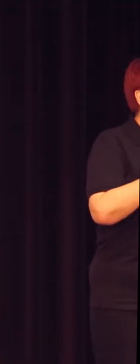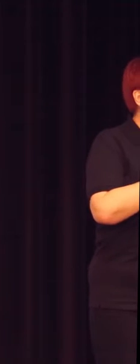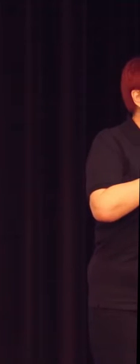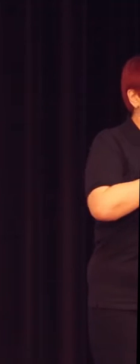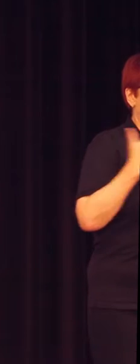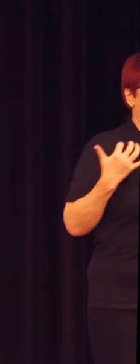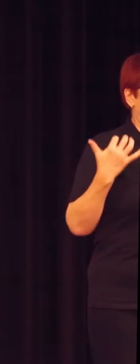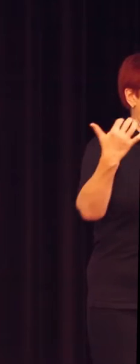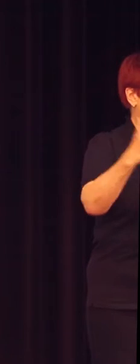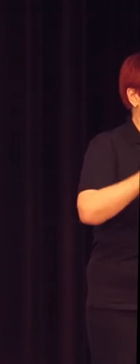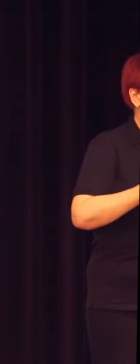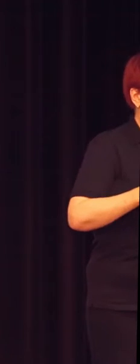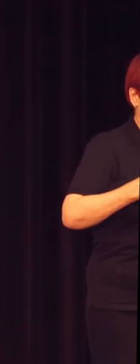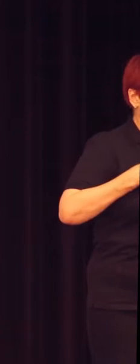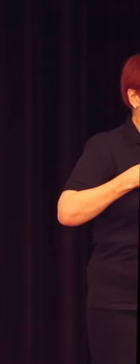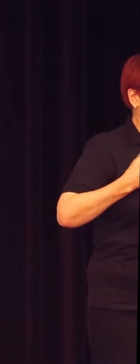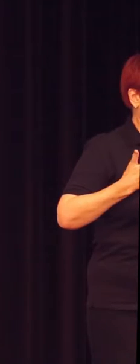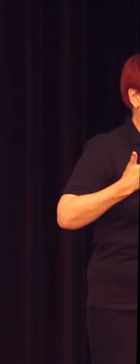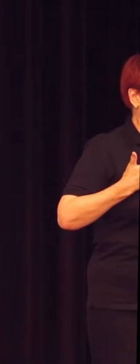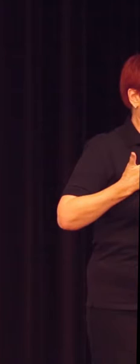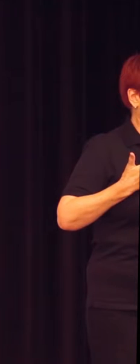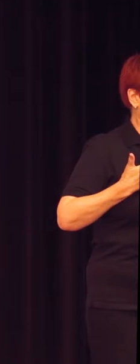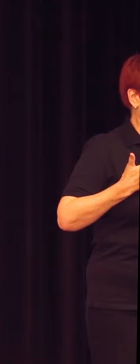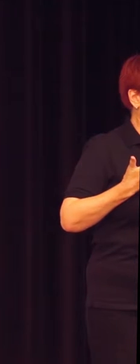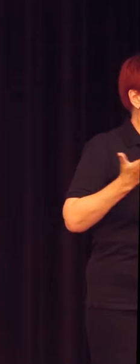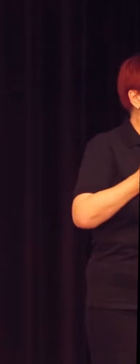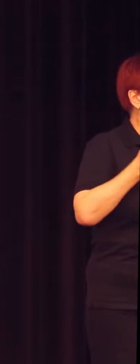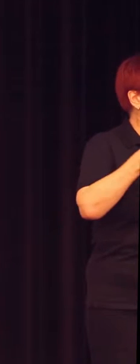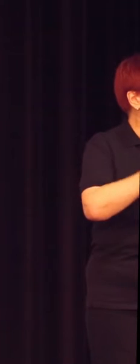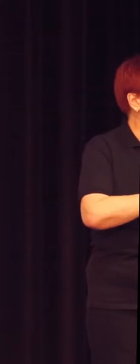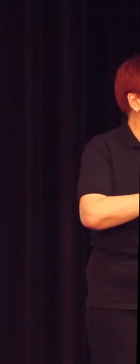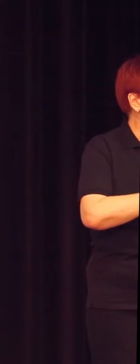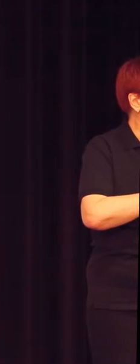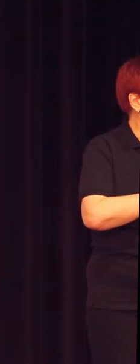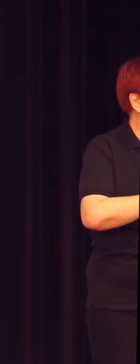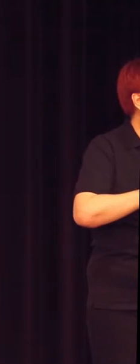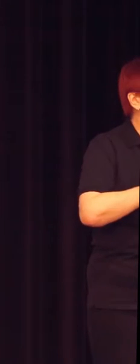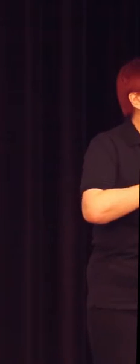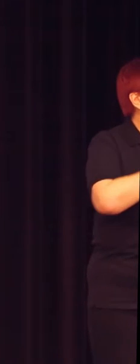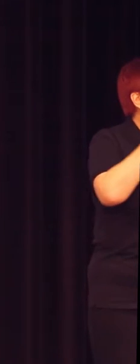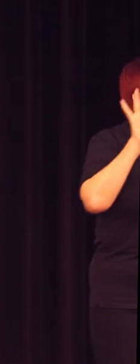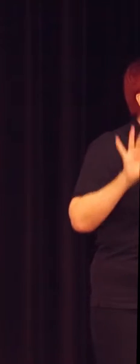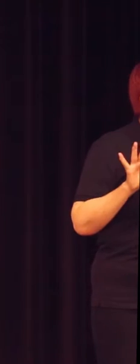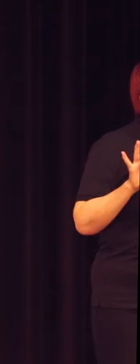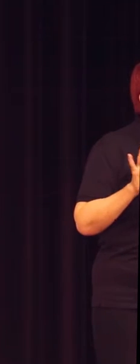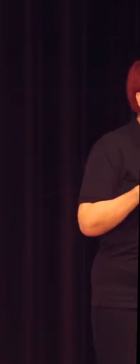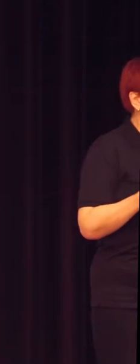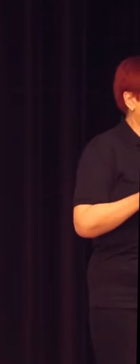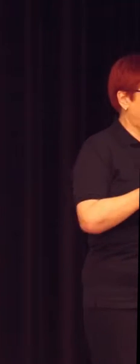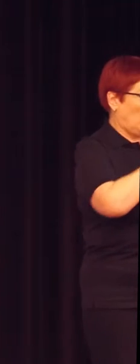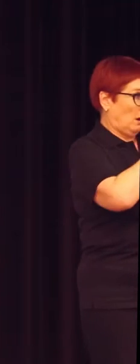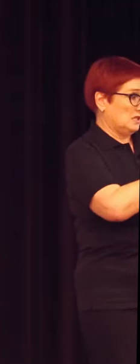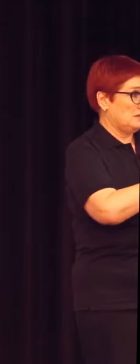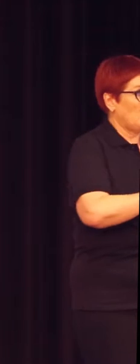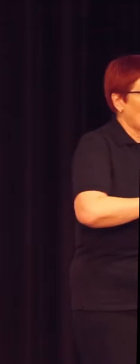theatre, what you do is you start counting participation. What you do not do is point out an individual lecturer and tell them that it